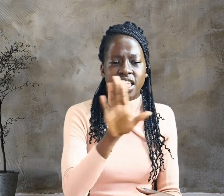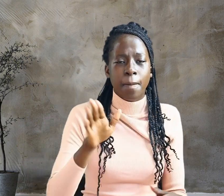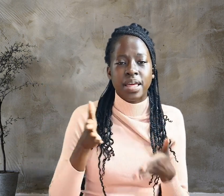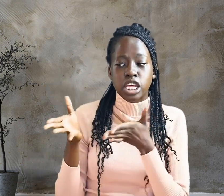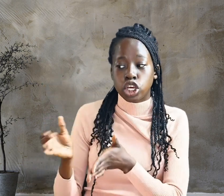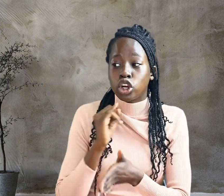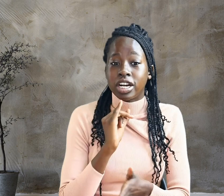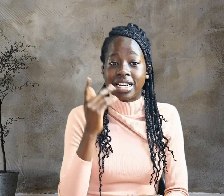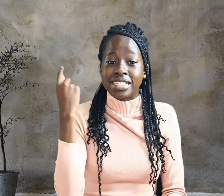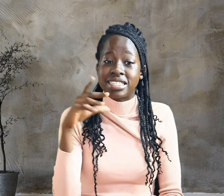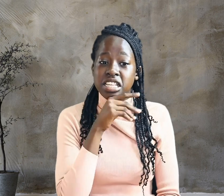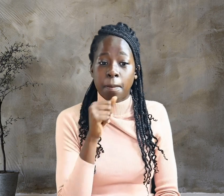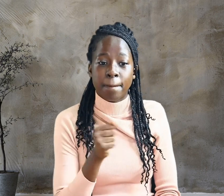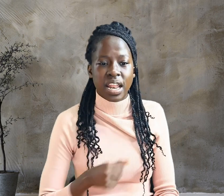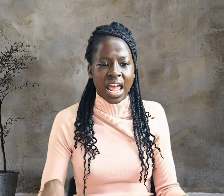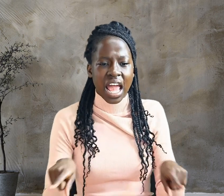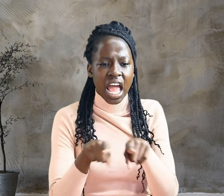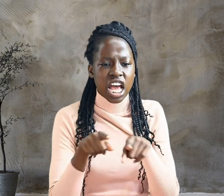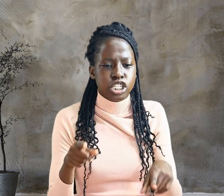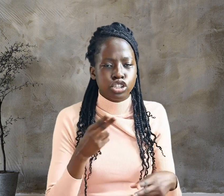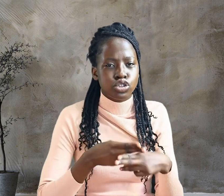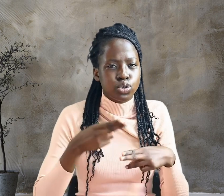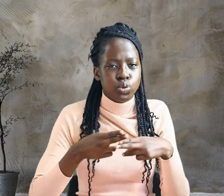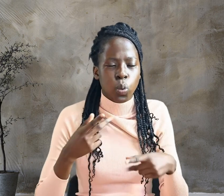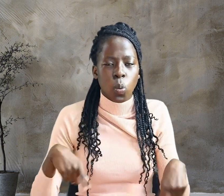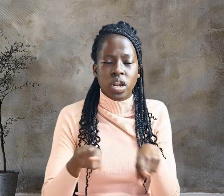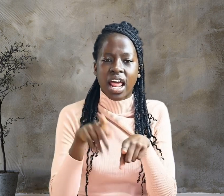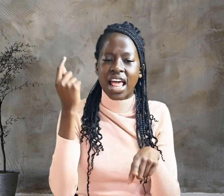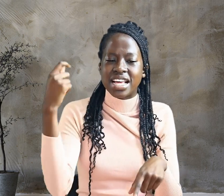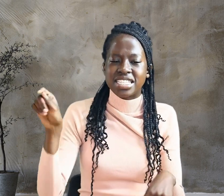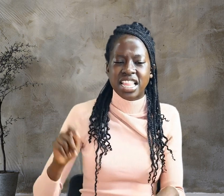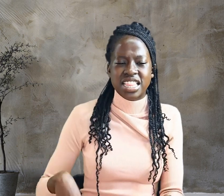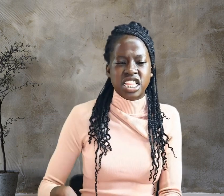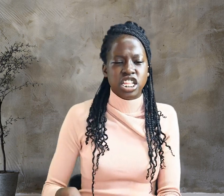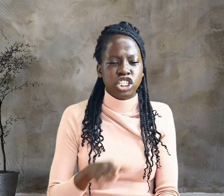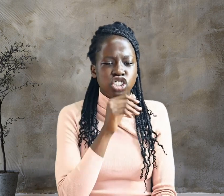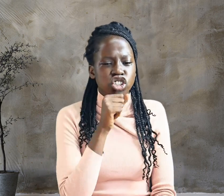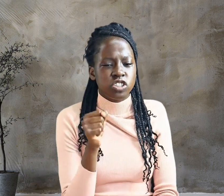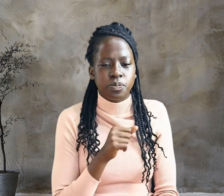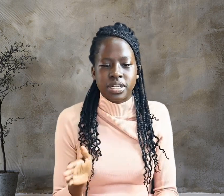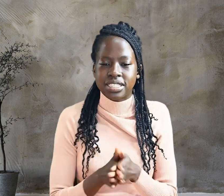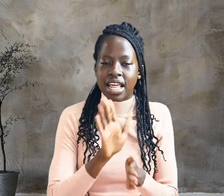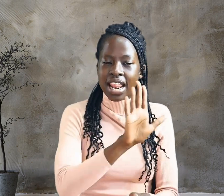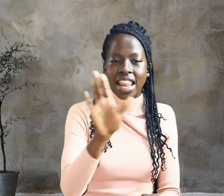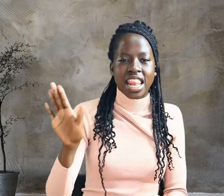As soon as the chief priests and their officials saw him, they shouted,